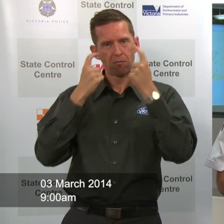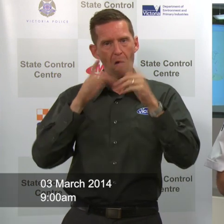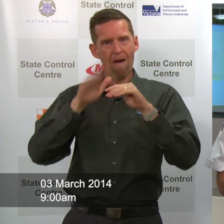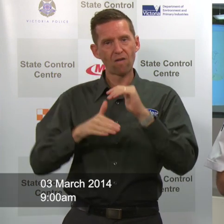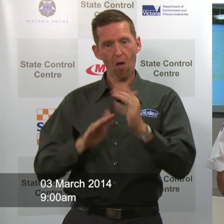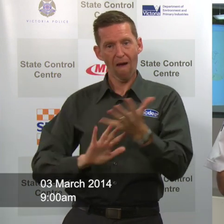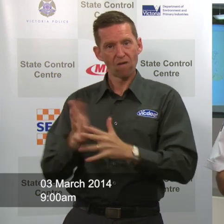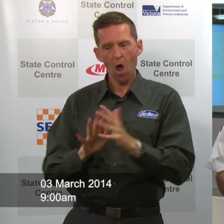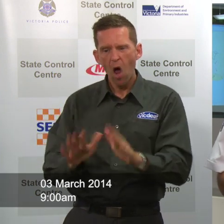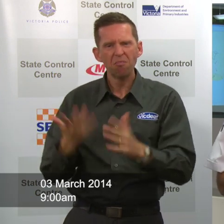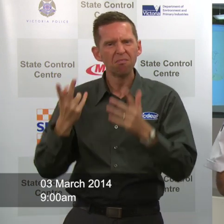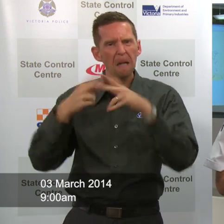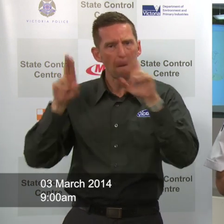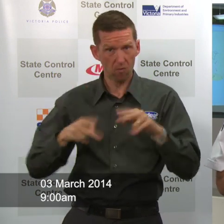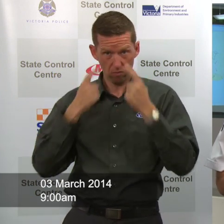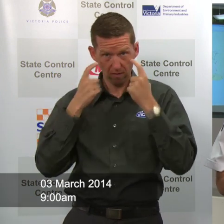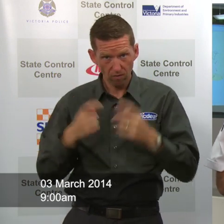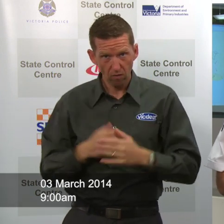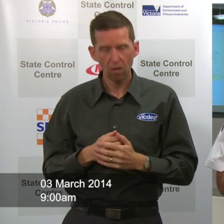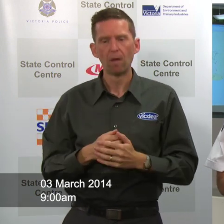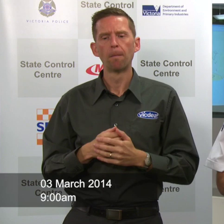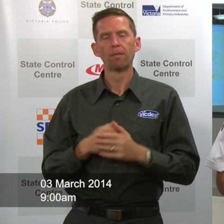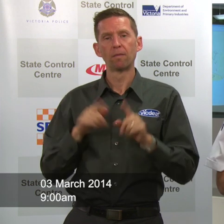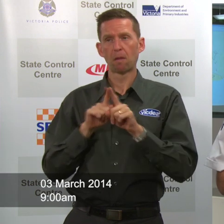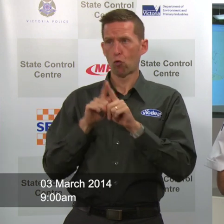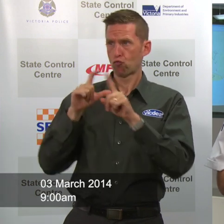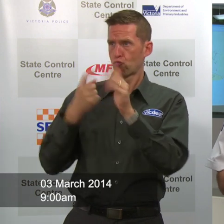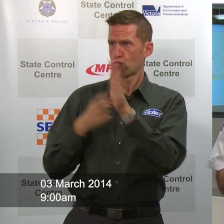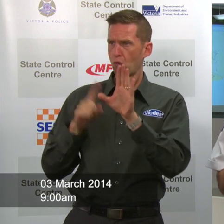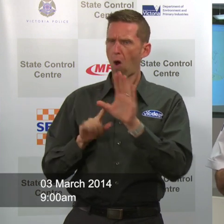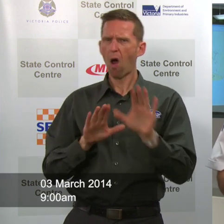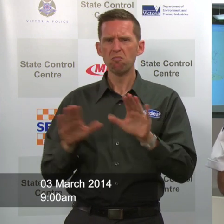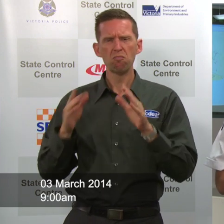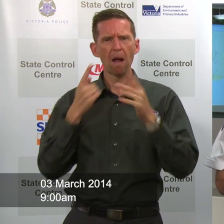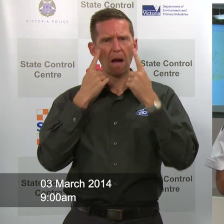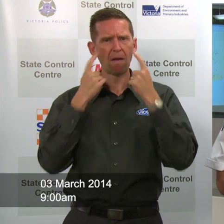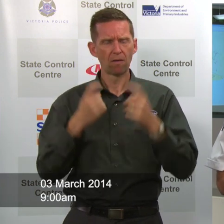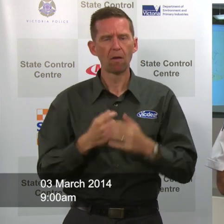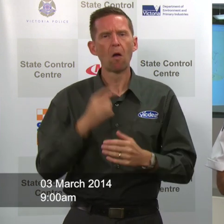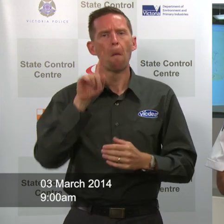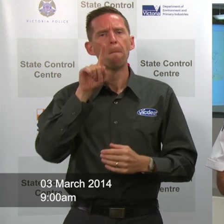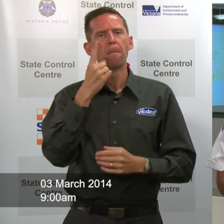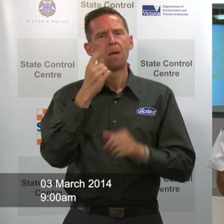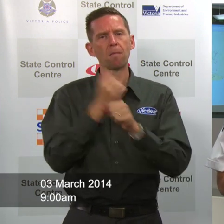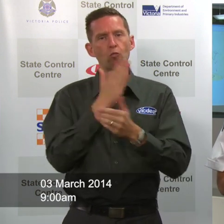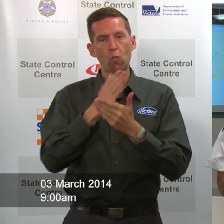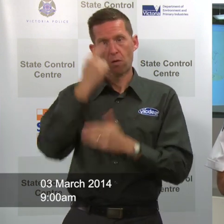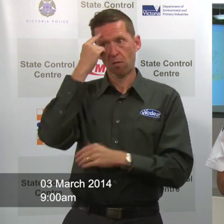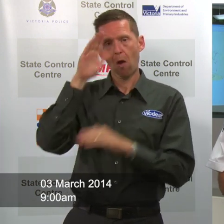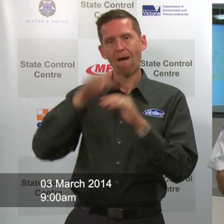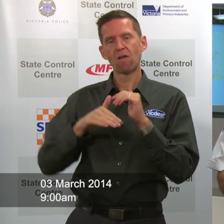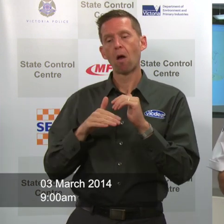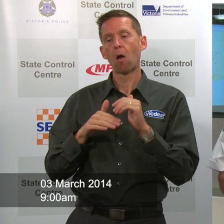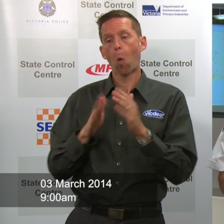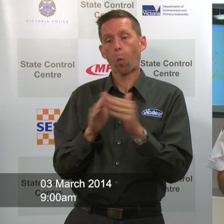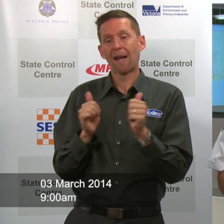it'll be out about people doing the right thing in still very dry conditions but we think fairly mild fire conditions over the weekend